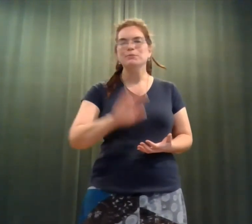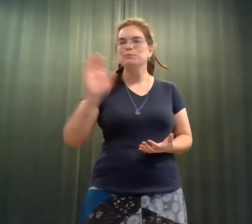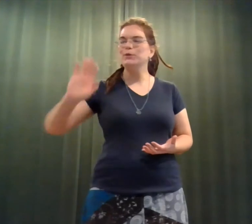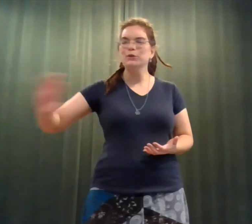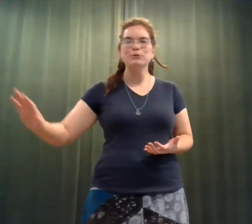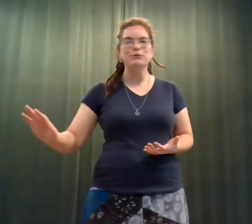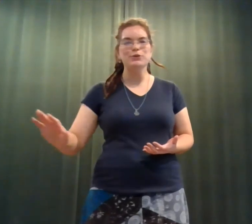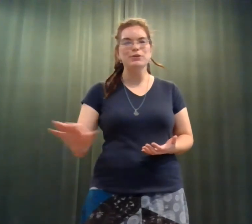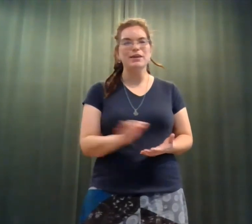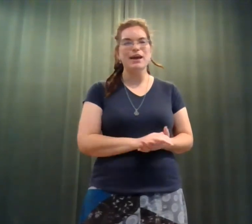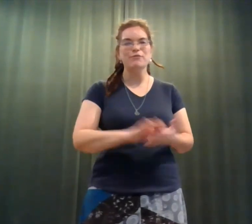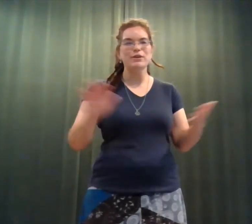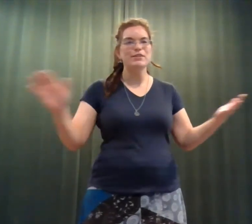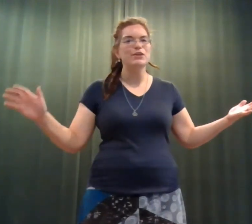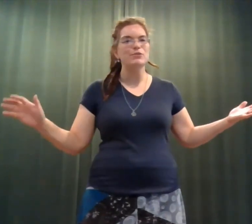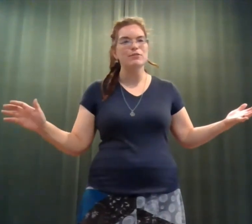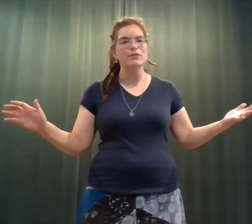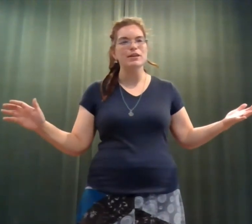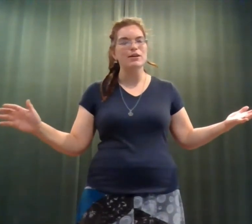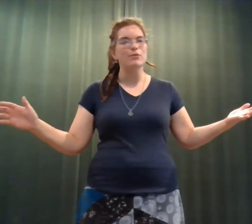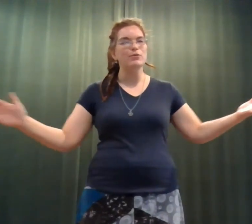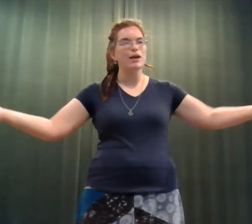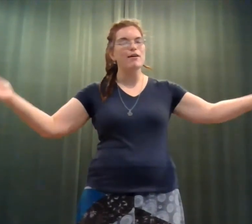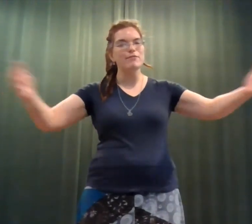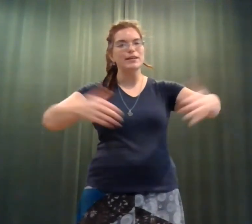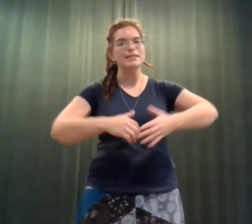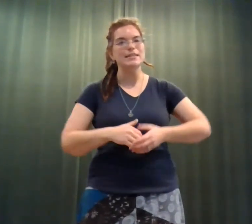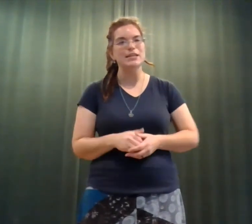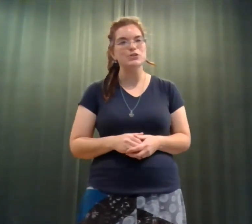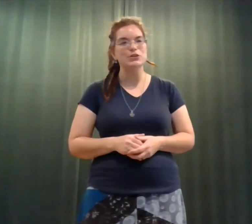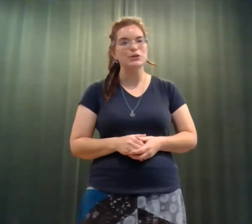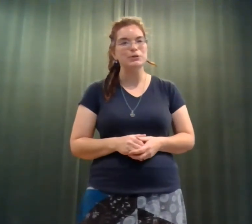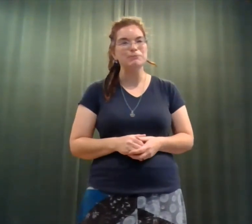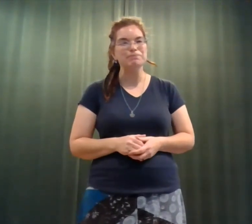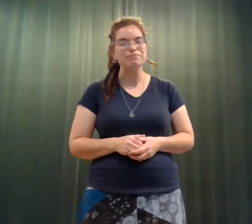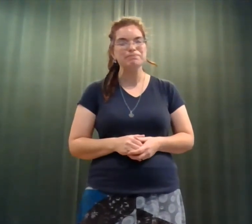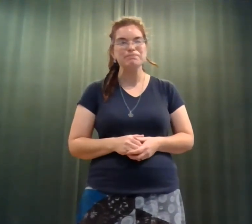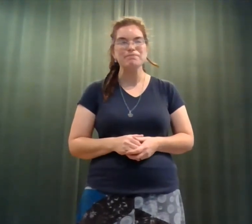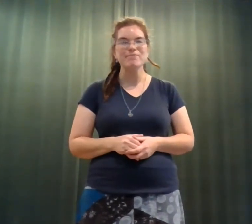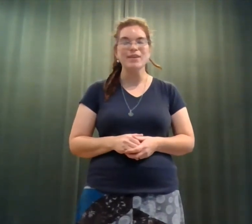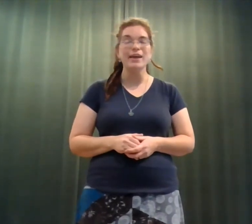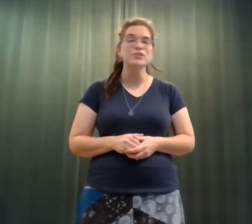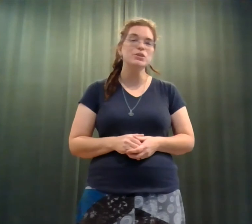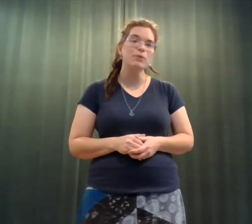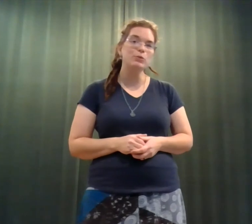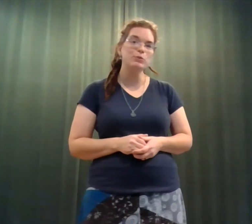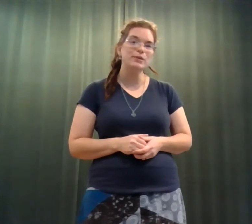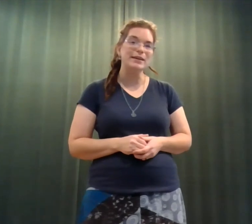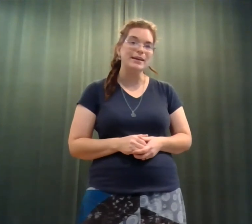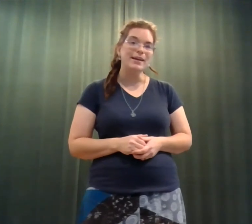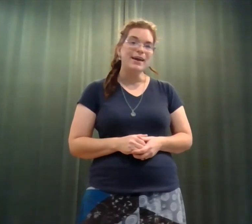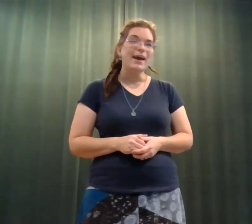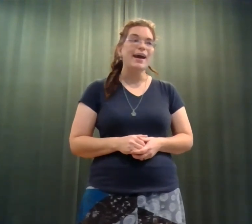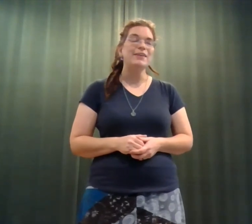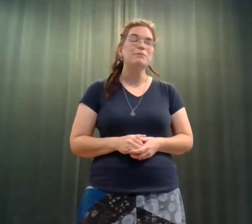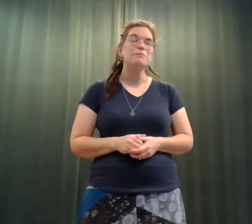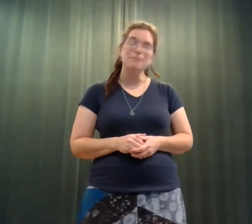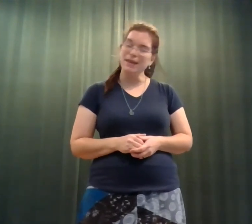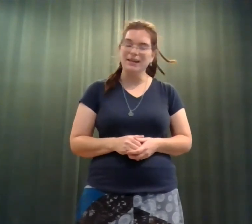beautiful, everything you'd ever love in a teenage girl. And she probably had many